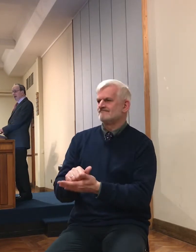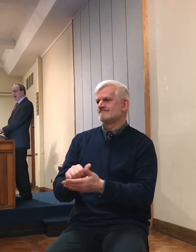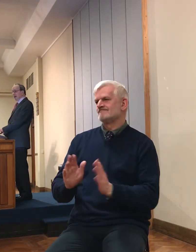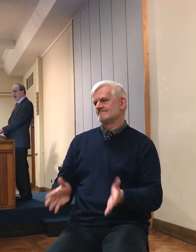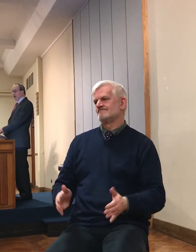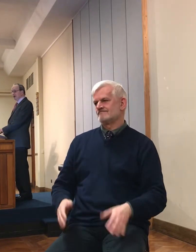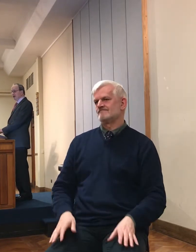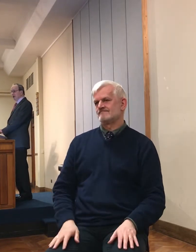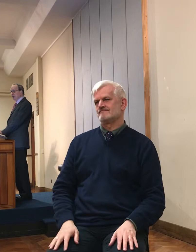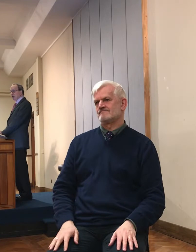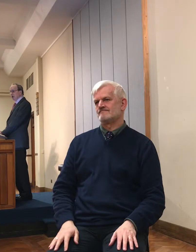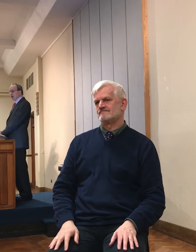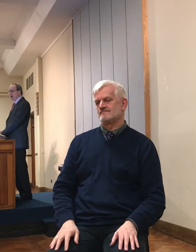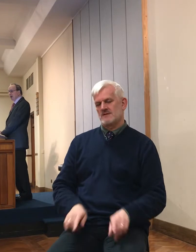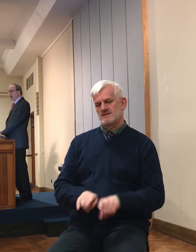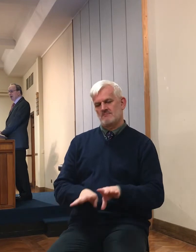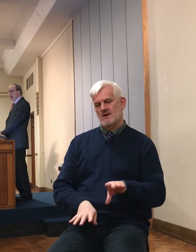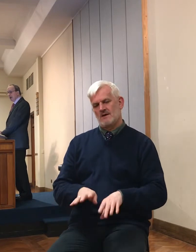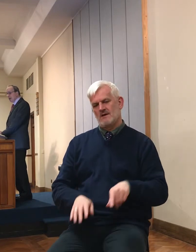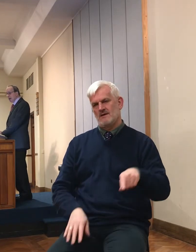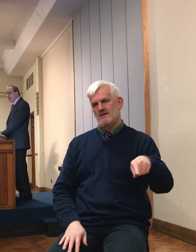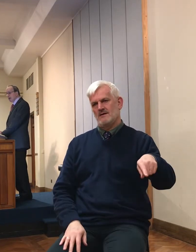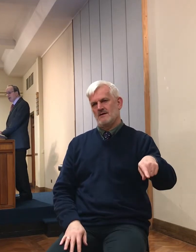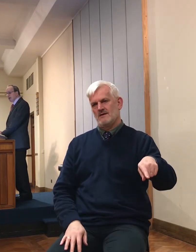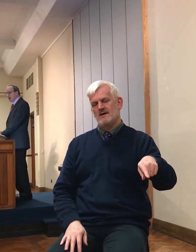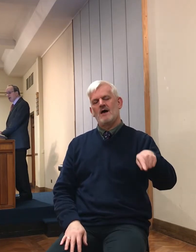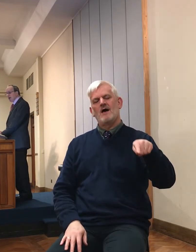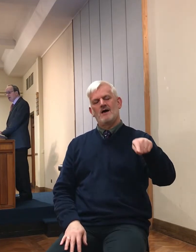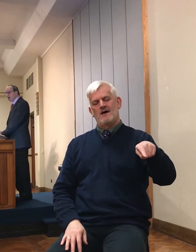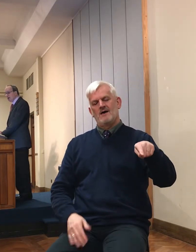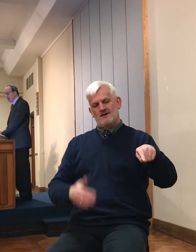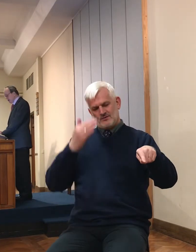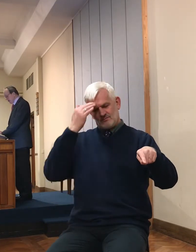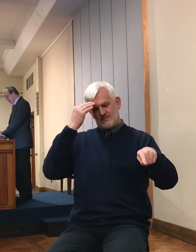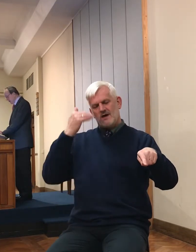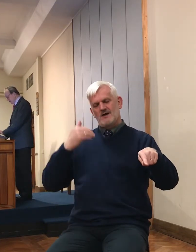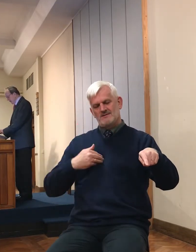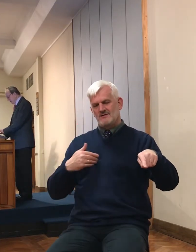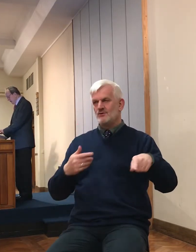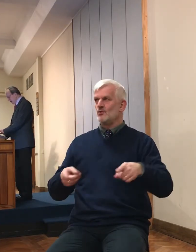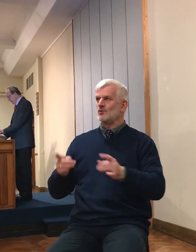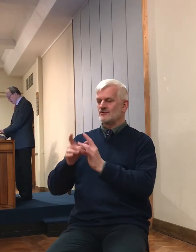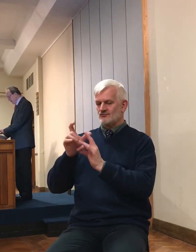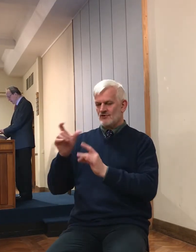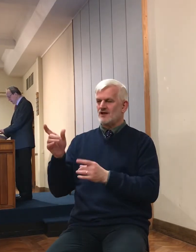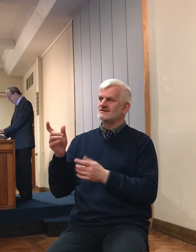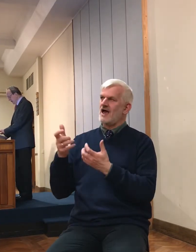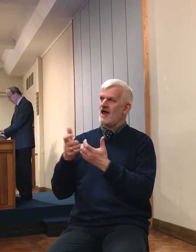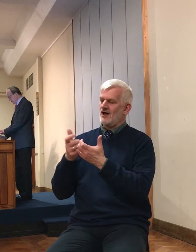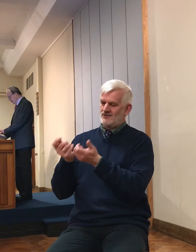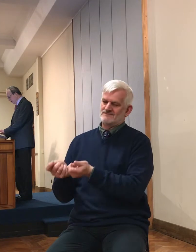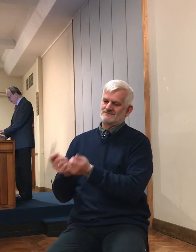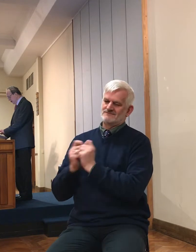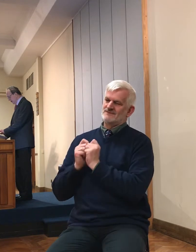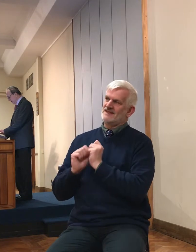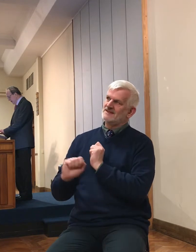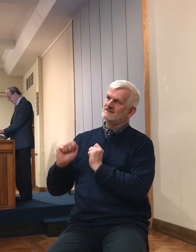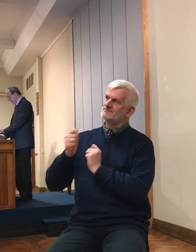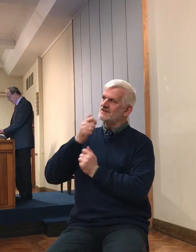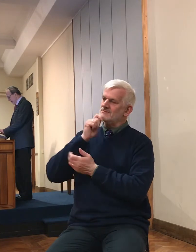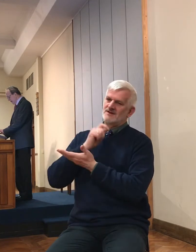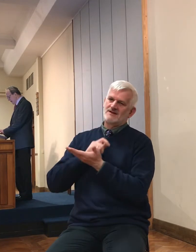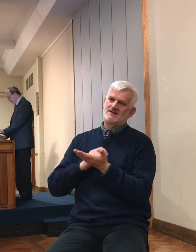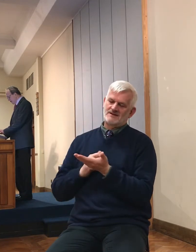here in the district of Joshua is typical of Christ and how he deals with his children.